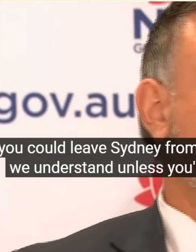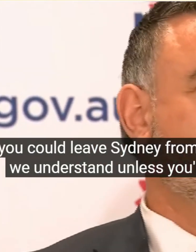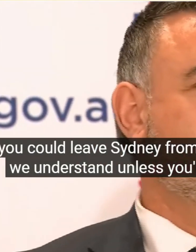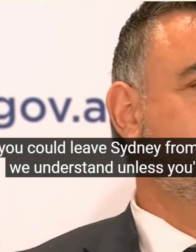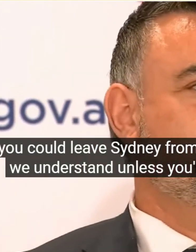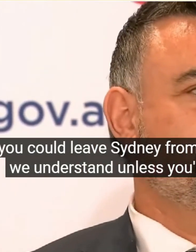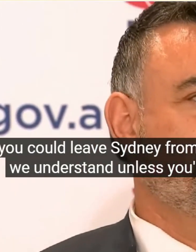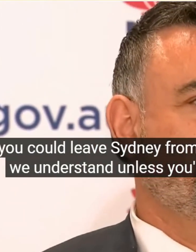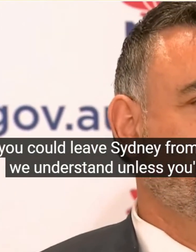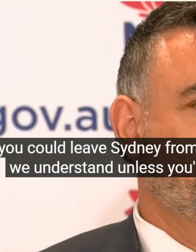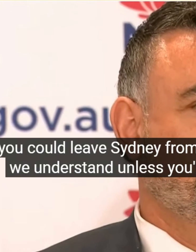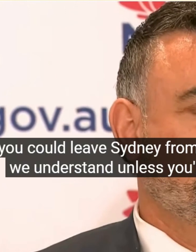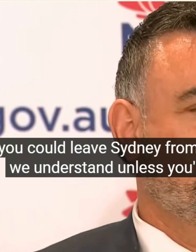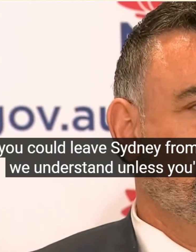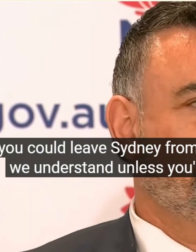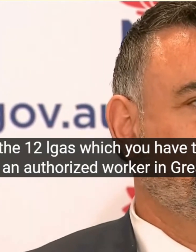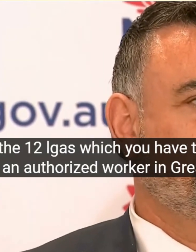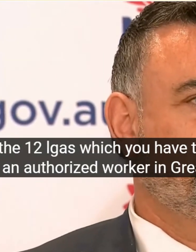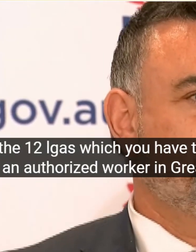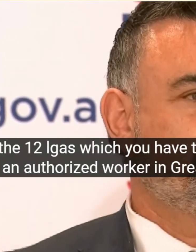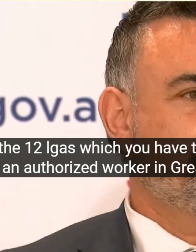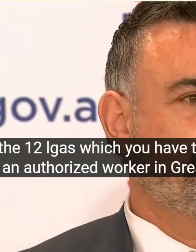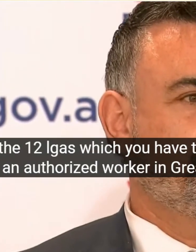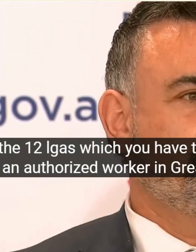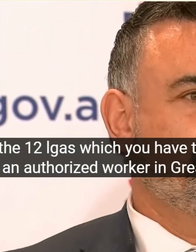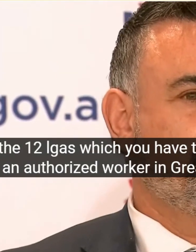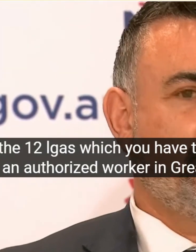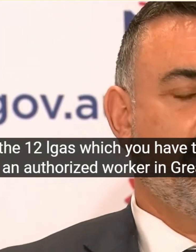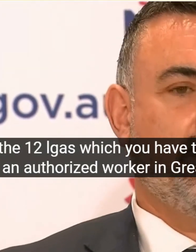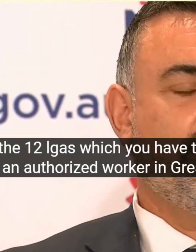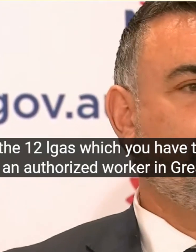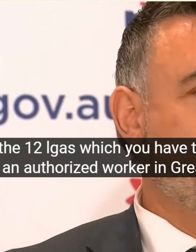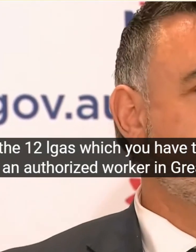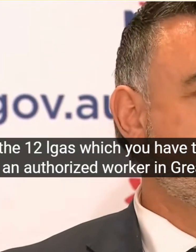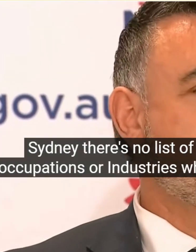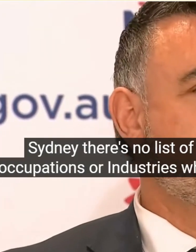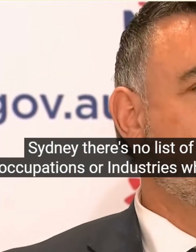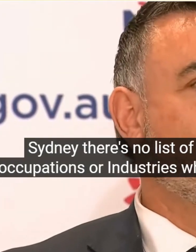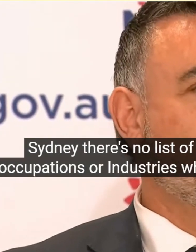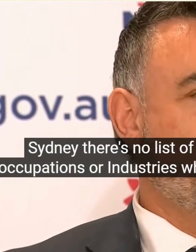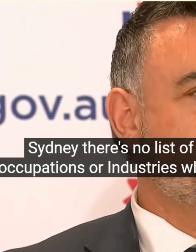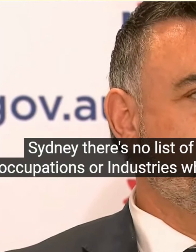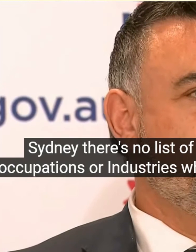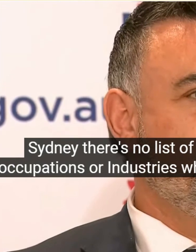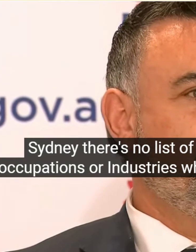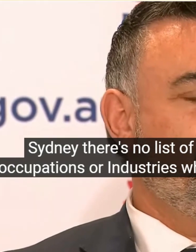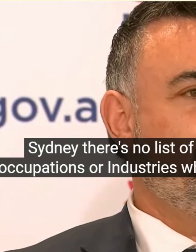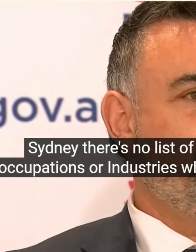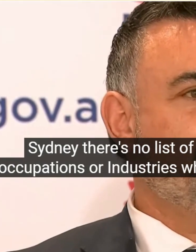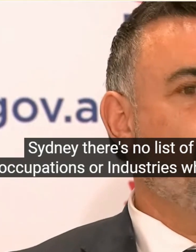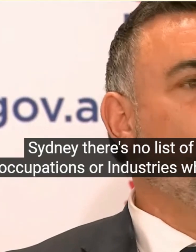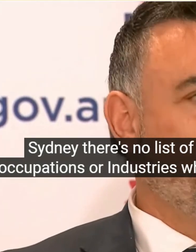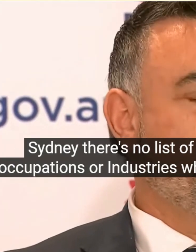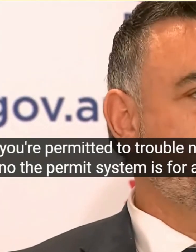In Greater Greater Sydney There's No List Of Occupations Or Industries Where You're Permitted To Travel No The Permit System Is For All Of Greater Sydney